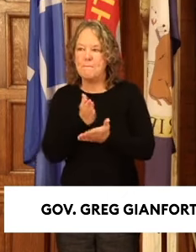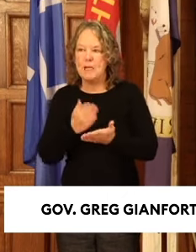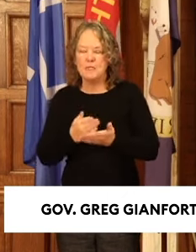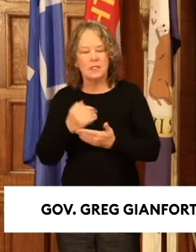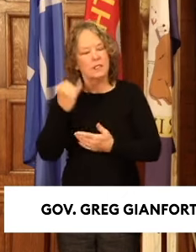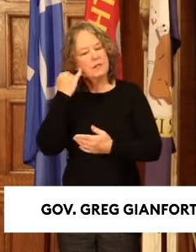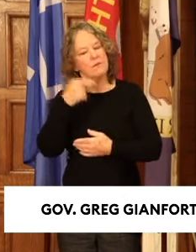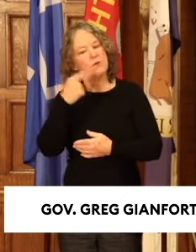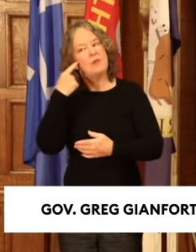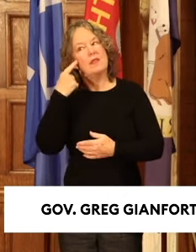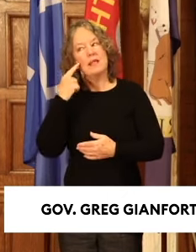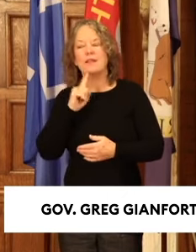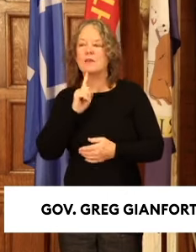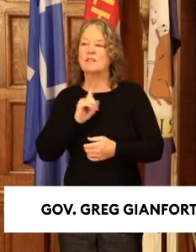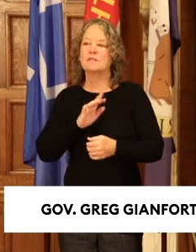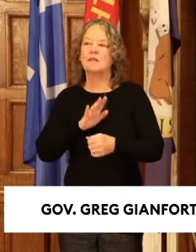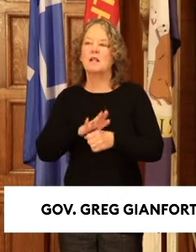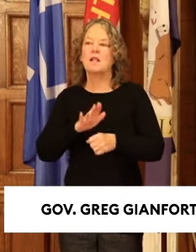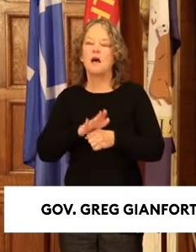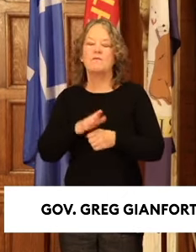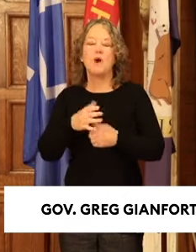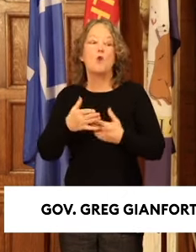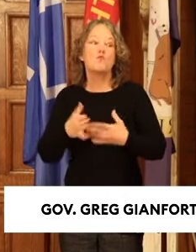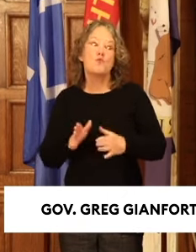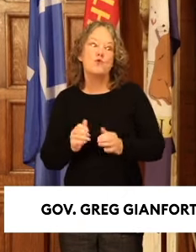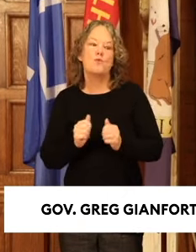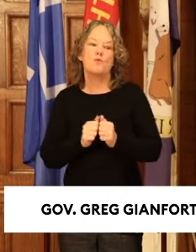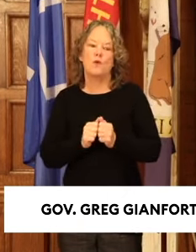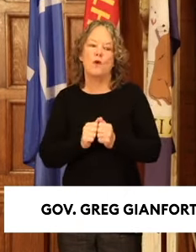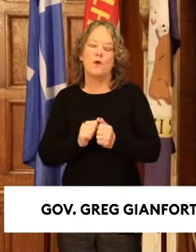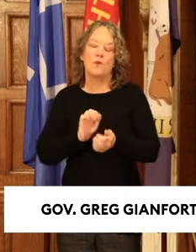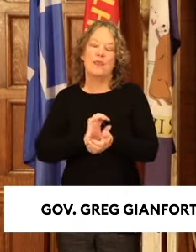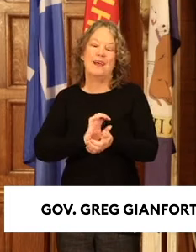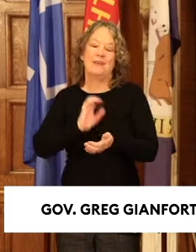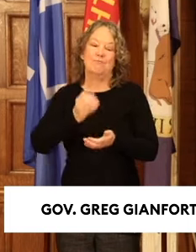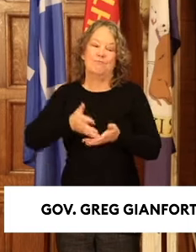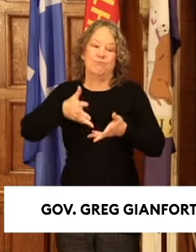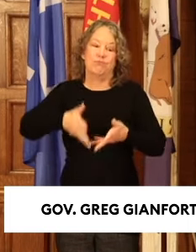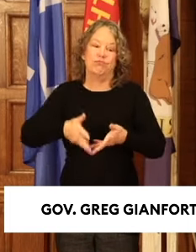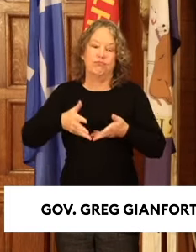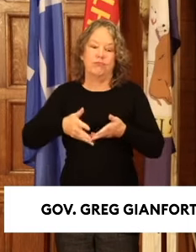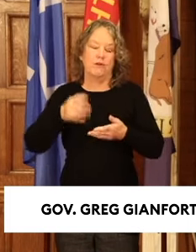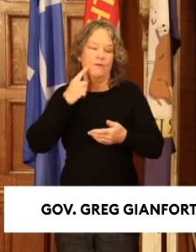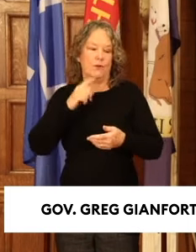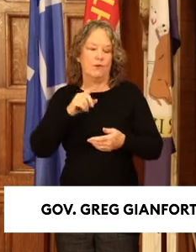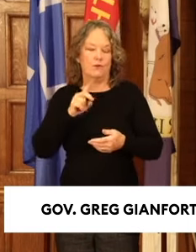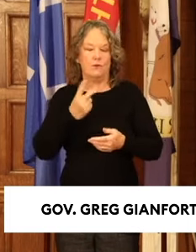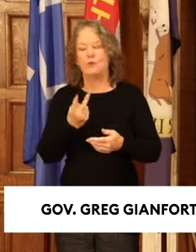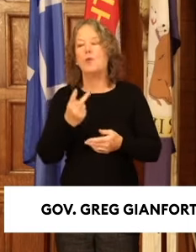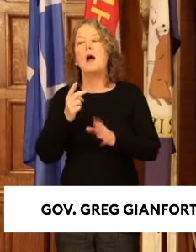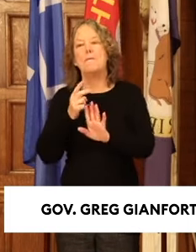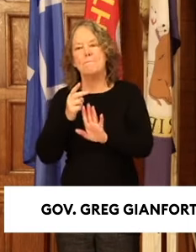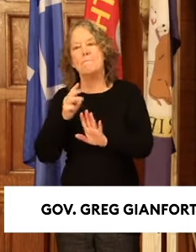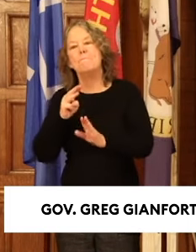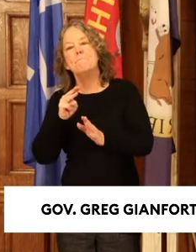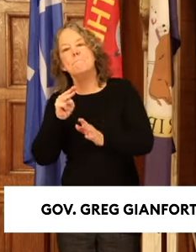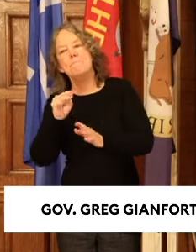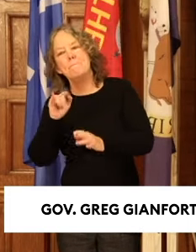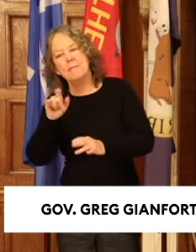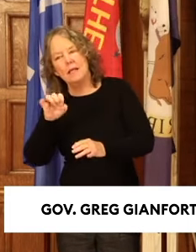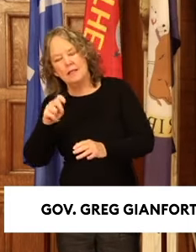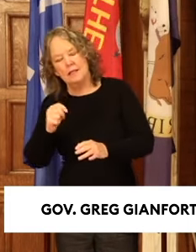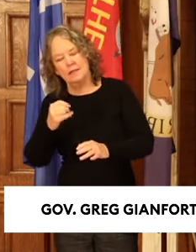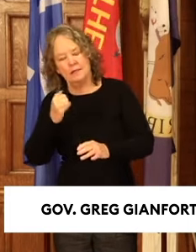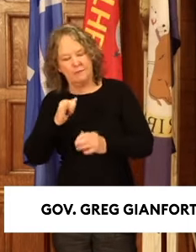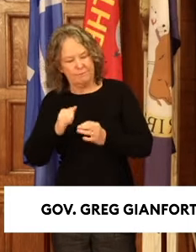there's room in our surplus with the priorities that you've been able to legislate leaders in for $2 billion in the coal trust? Yeah. So our priorities